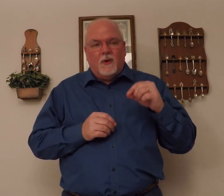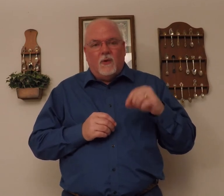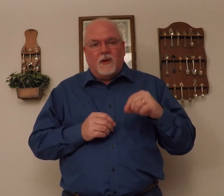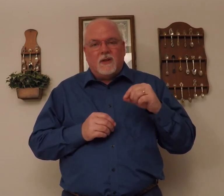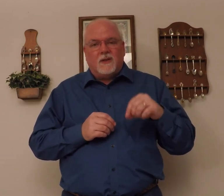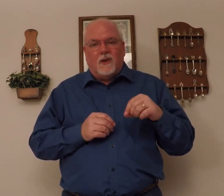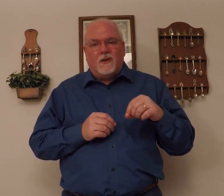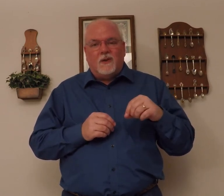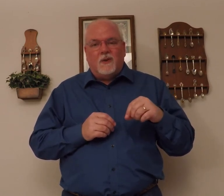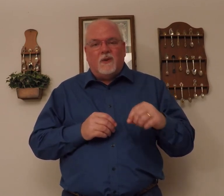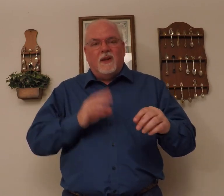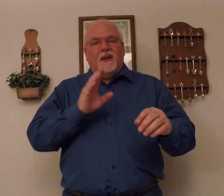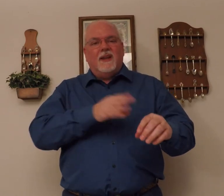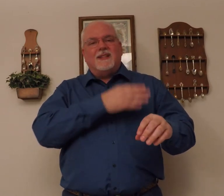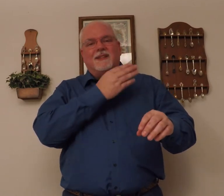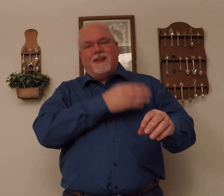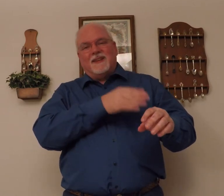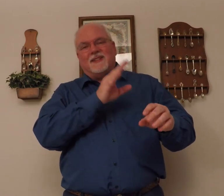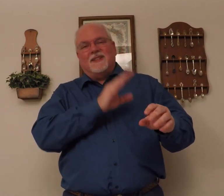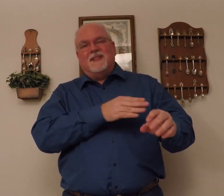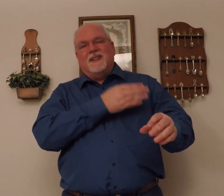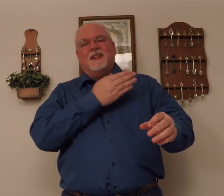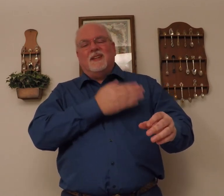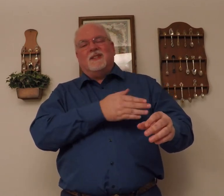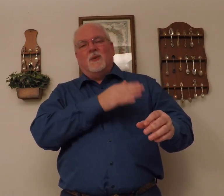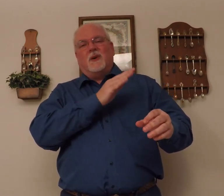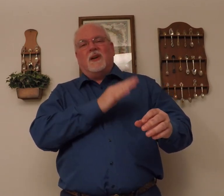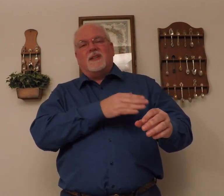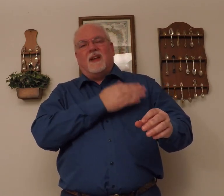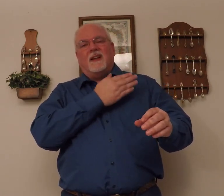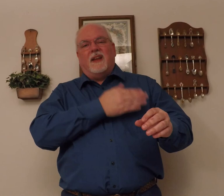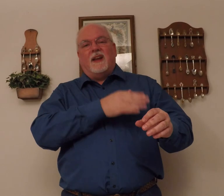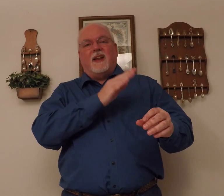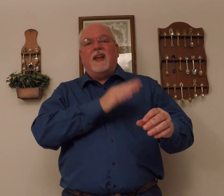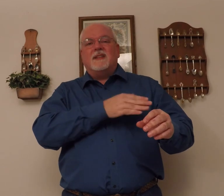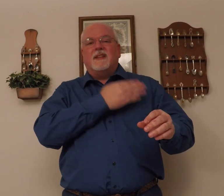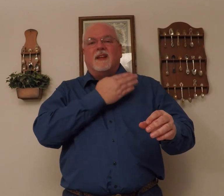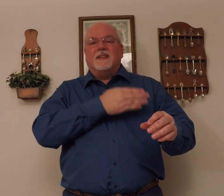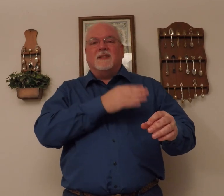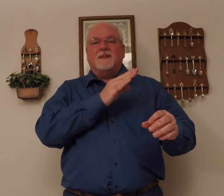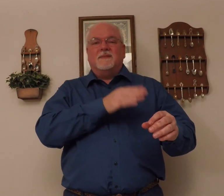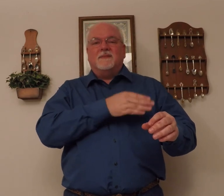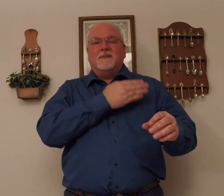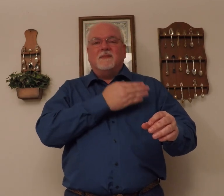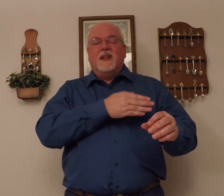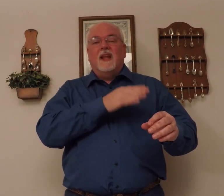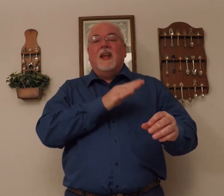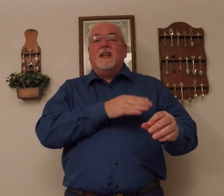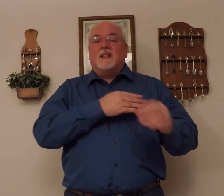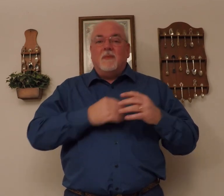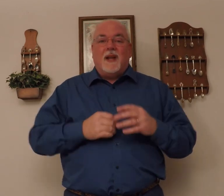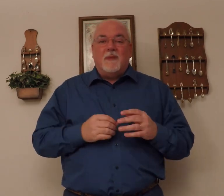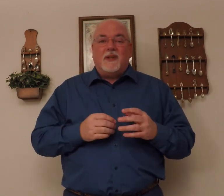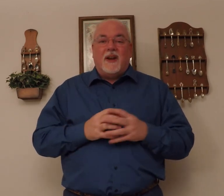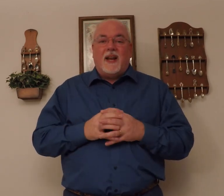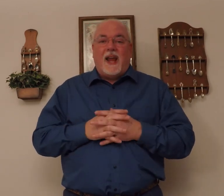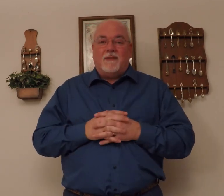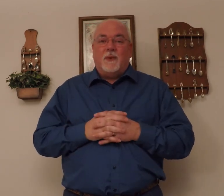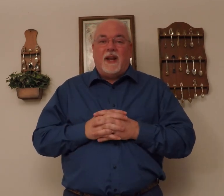What does the song do? It sings. So we're going to sign that as sings. Sometimes you're going to have to really